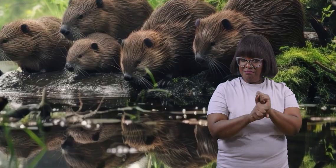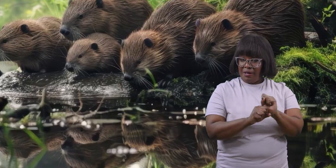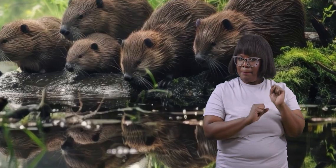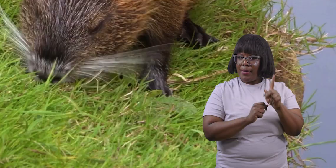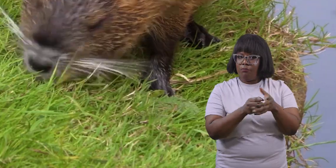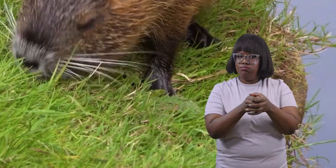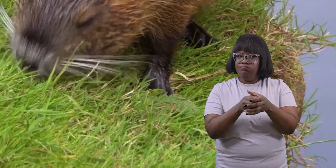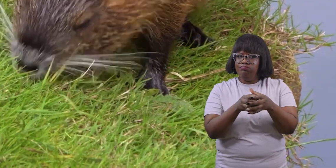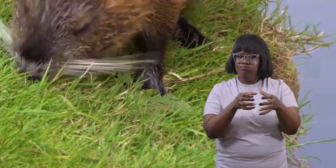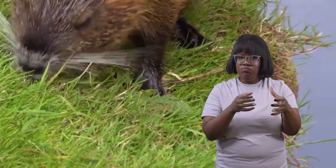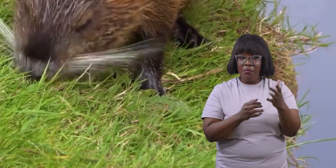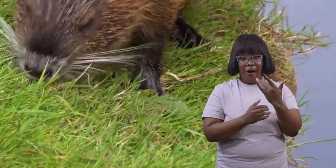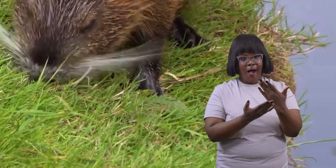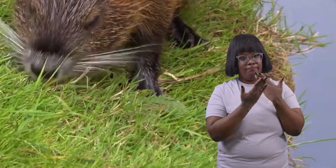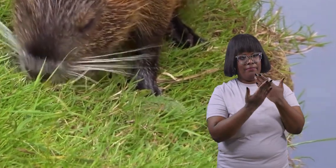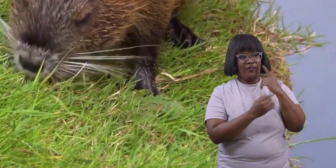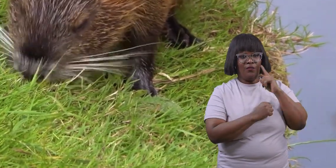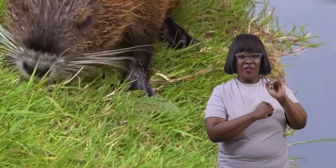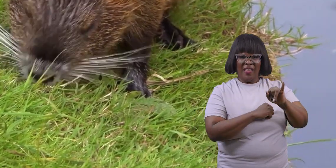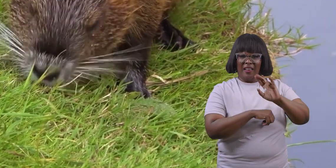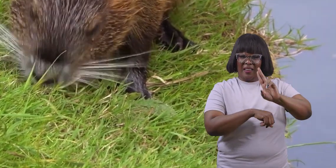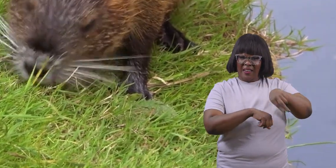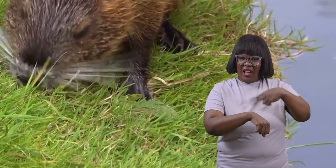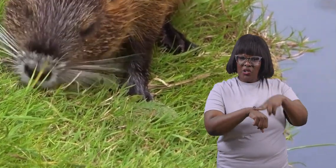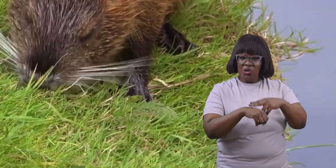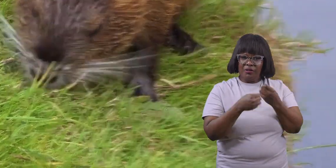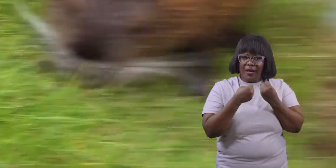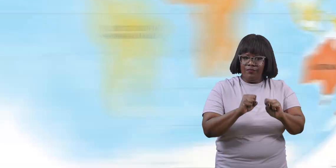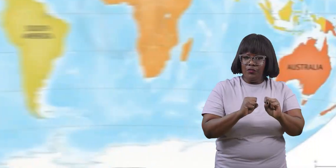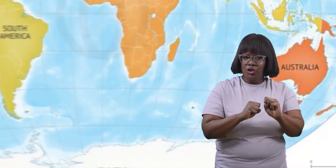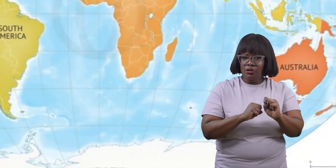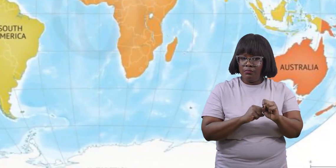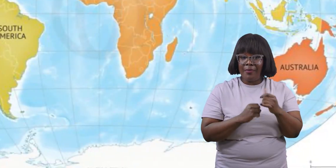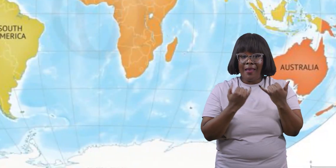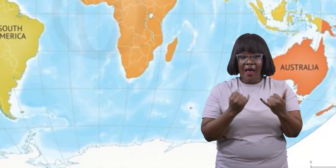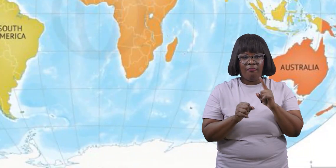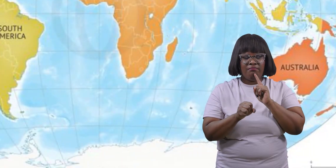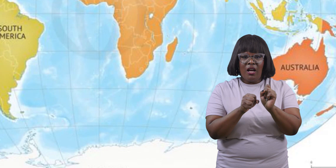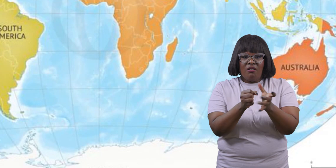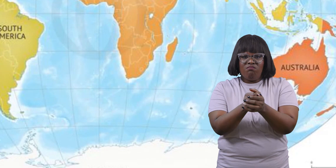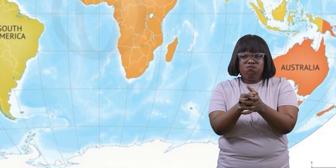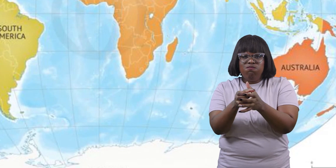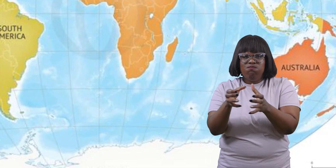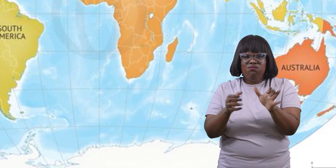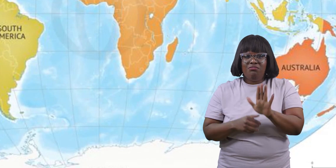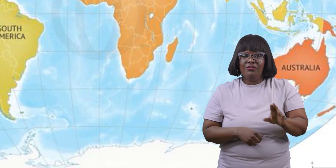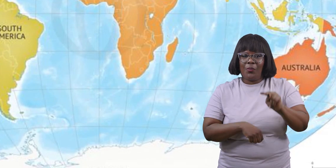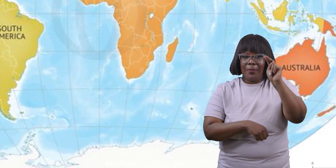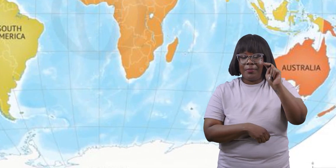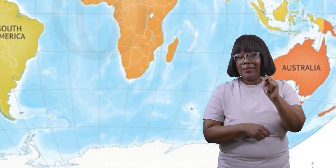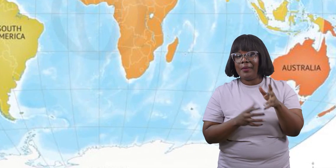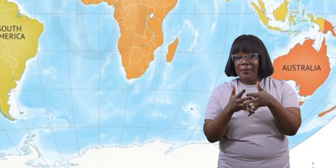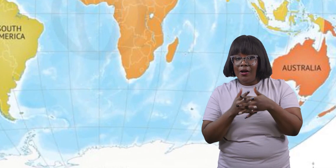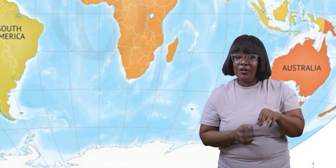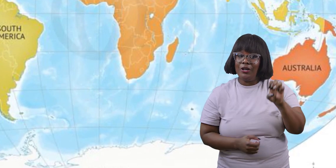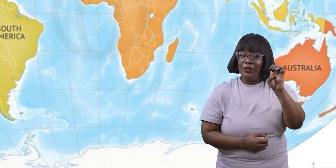thanks to protective measures and conservation efforts they are now thriving in north america europe and asia